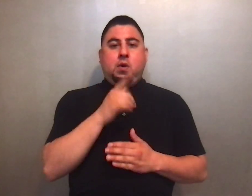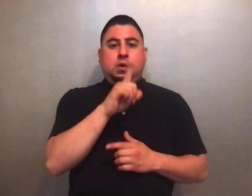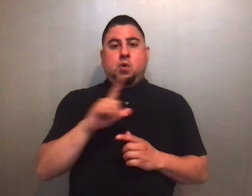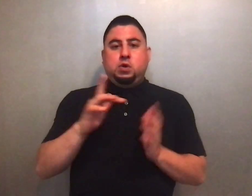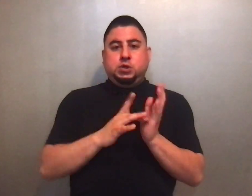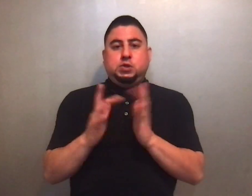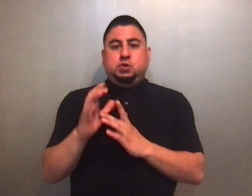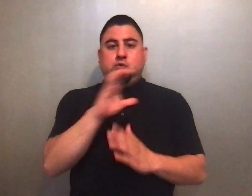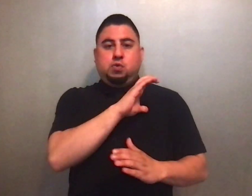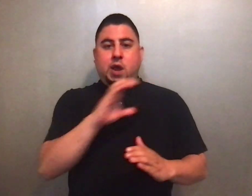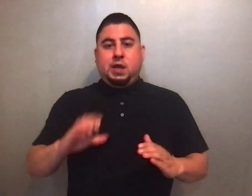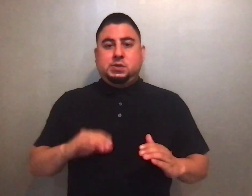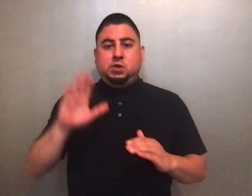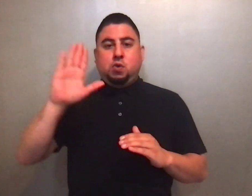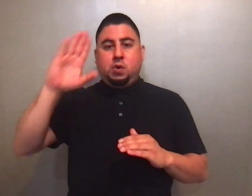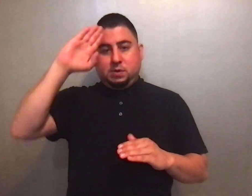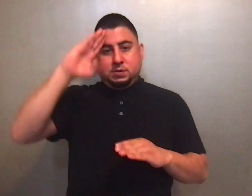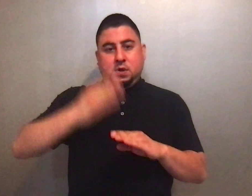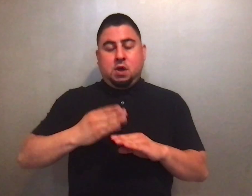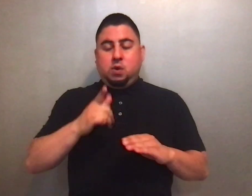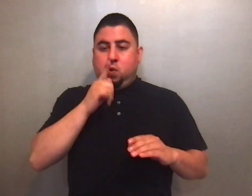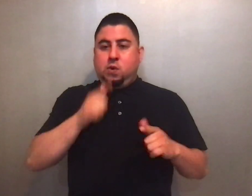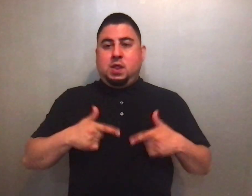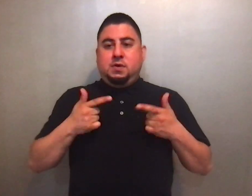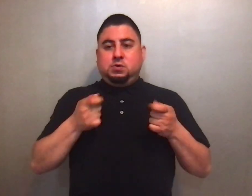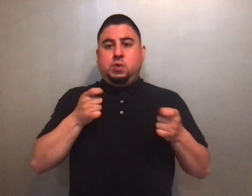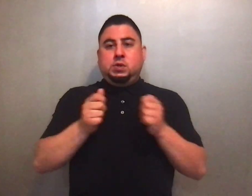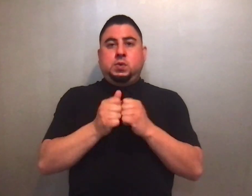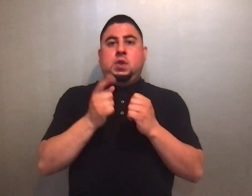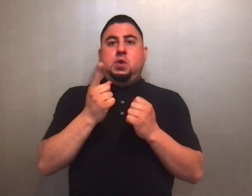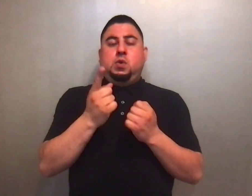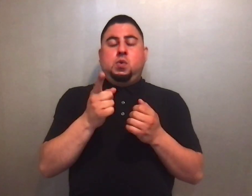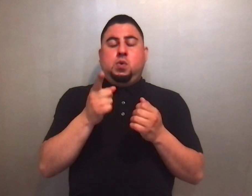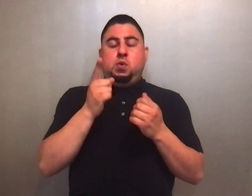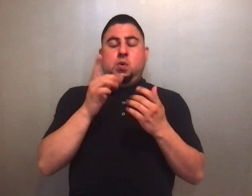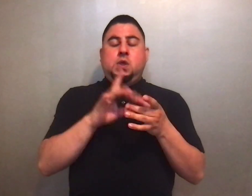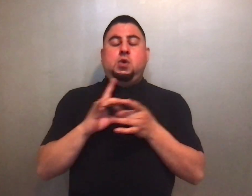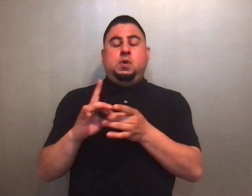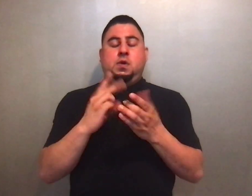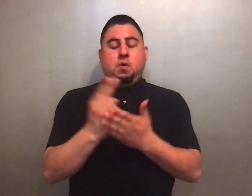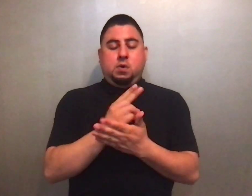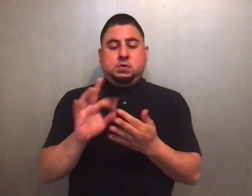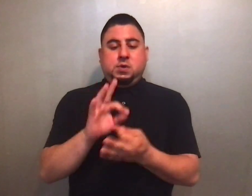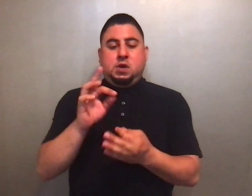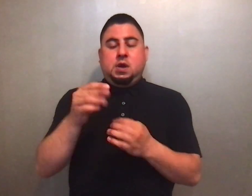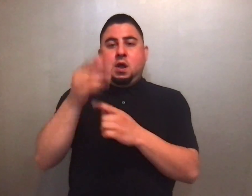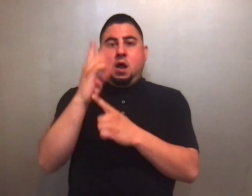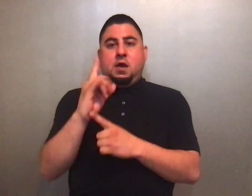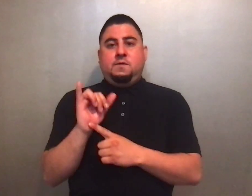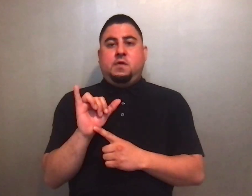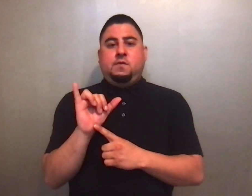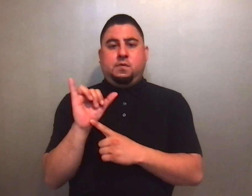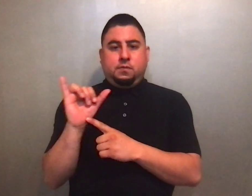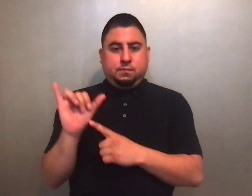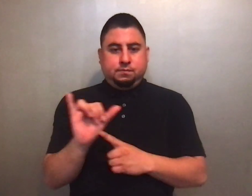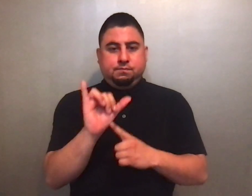your Son, who lives and reigns with you in the unity of the Holy Spirit, God forever and ever.